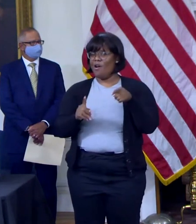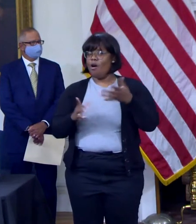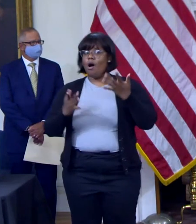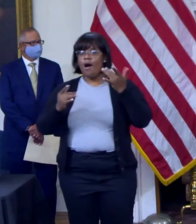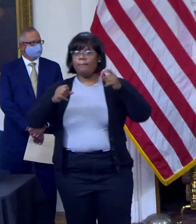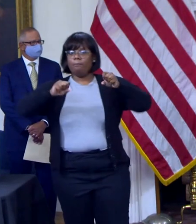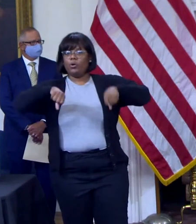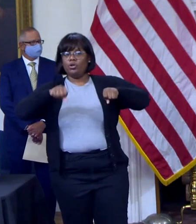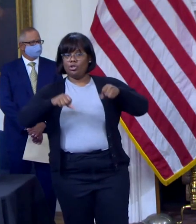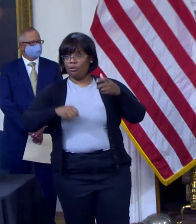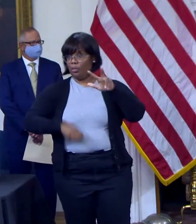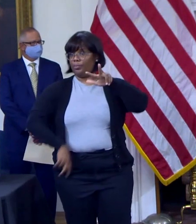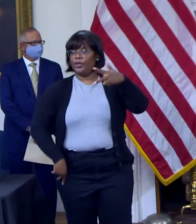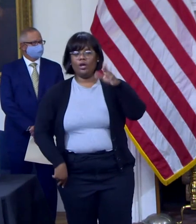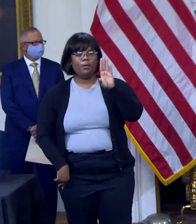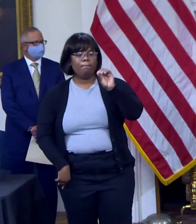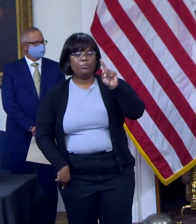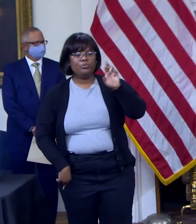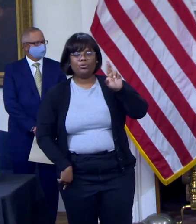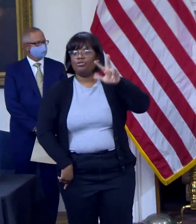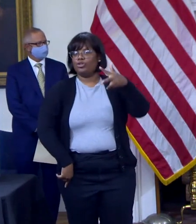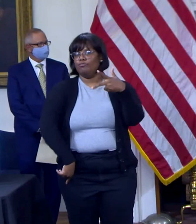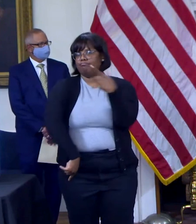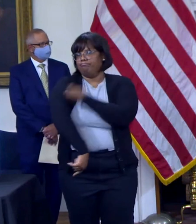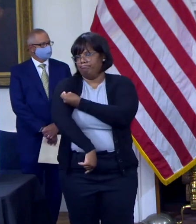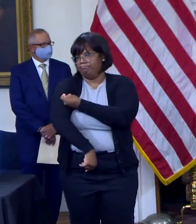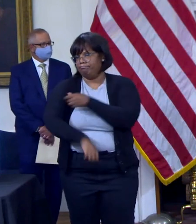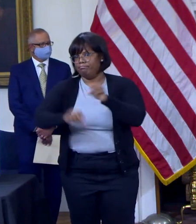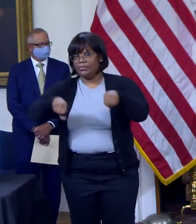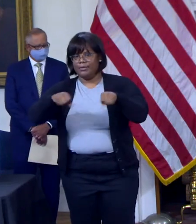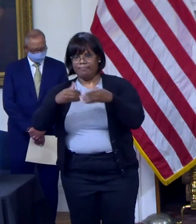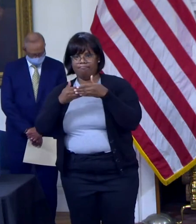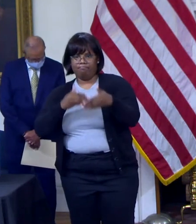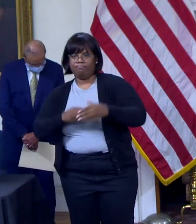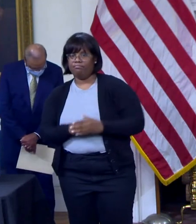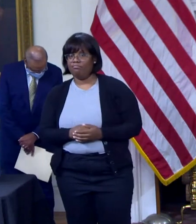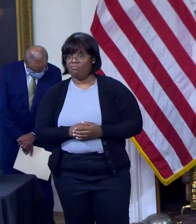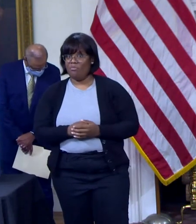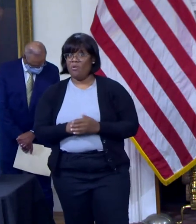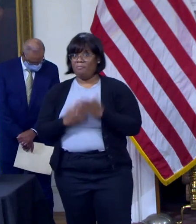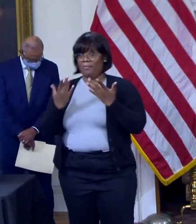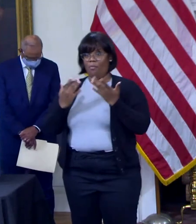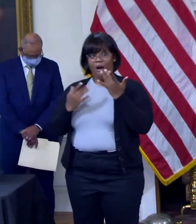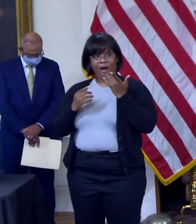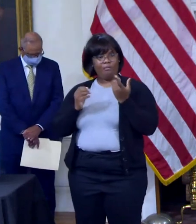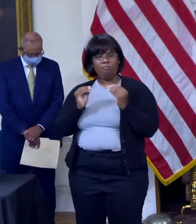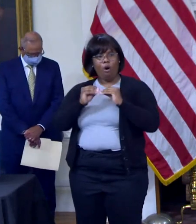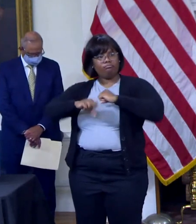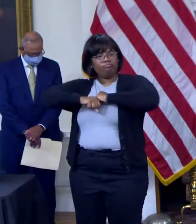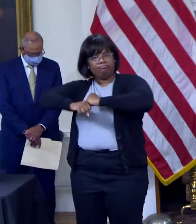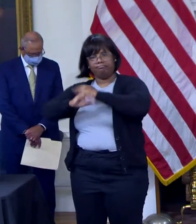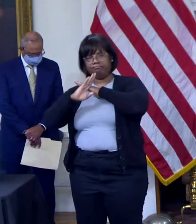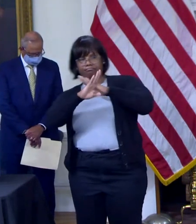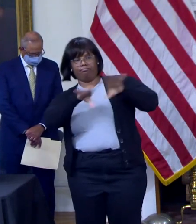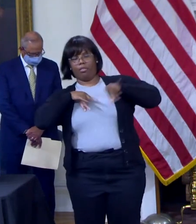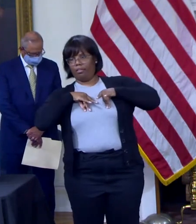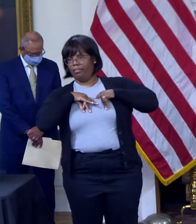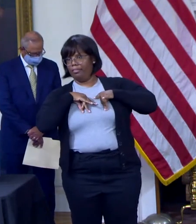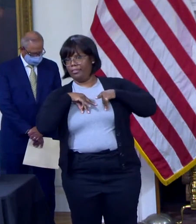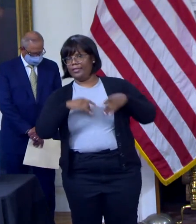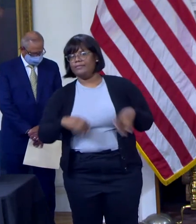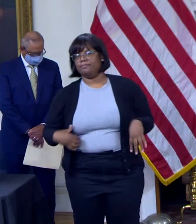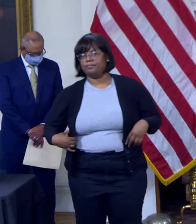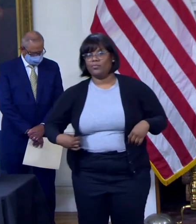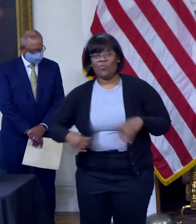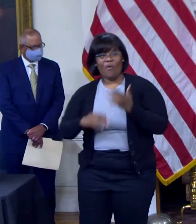third doses or boosters to further protect everyone who got vaccinated from the current and future